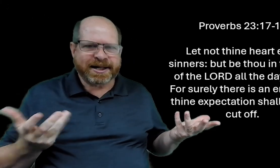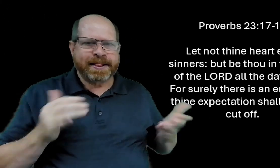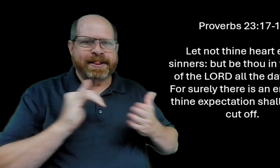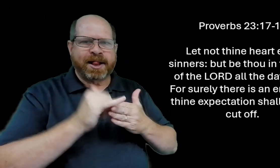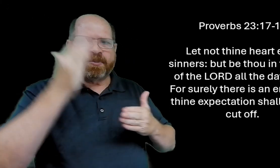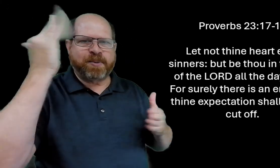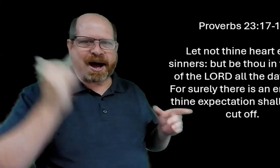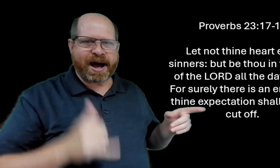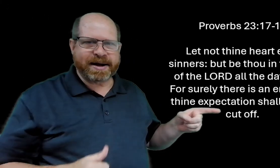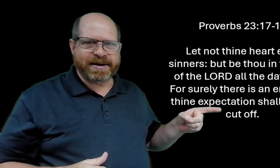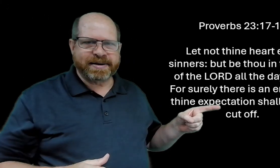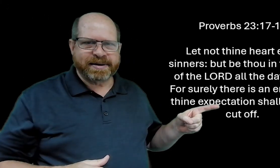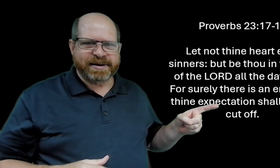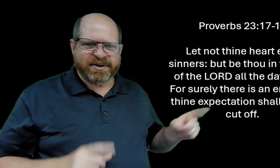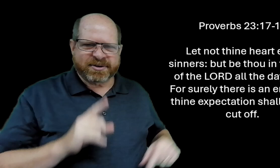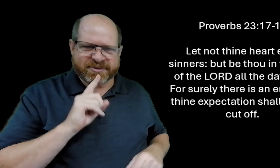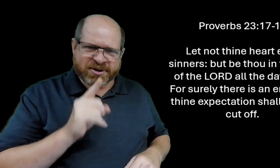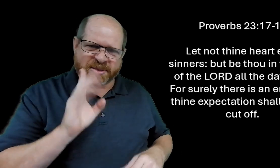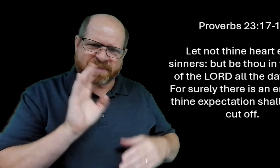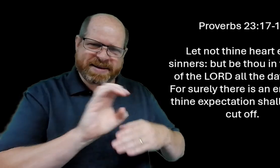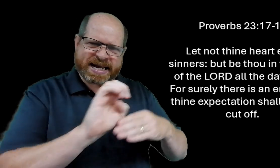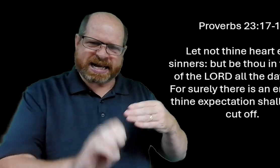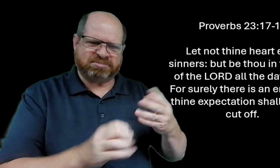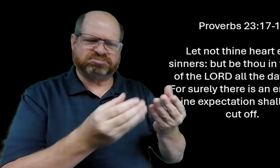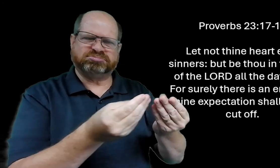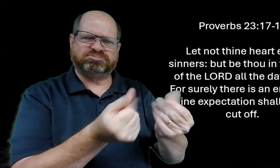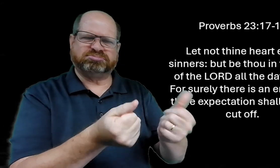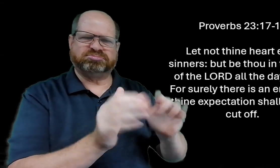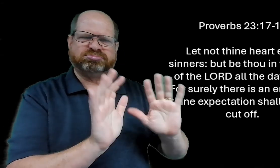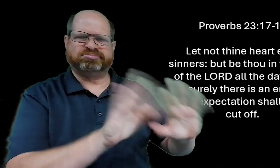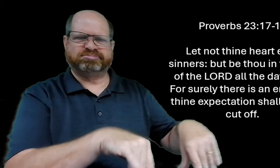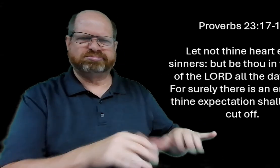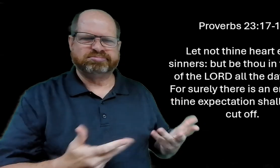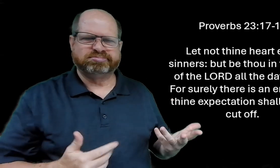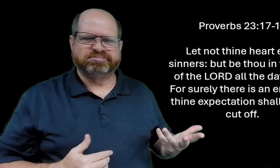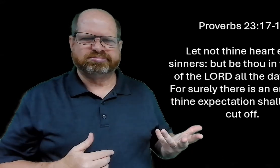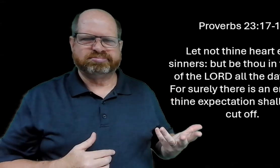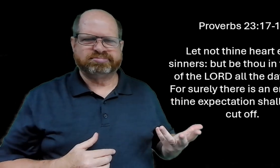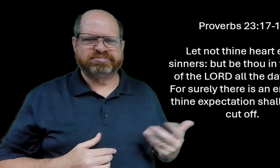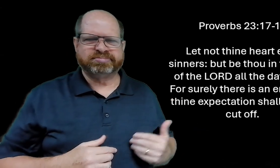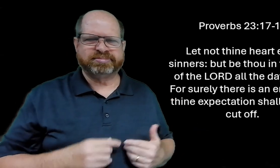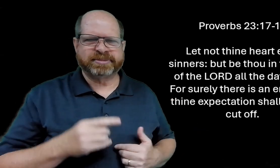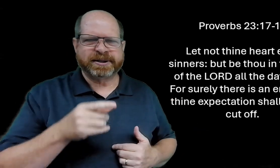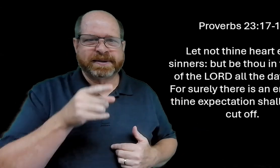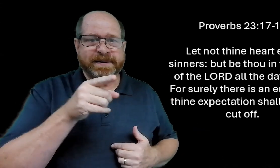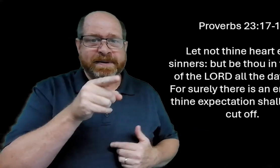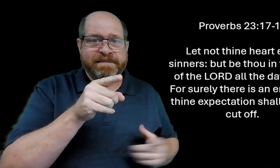they're in heaven now they haven't been cut off but there is an end and we'll go to heaven